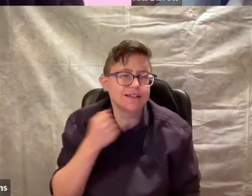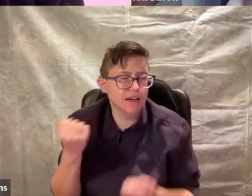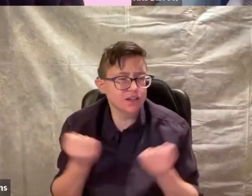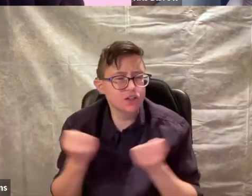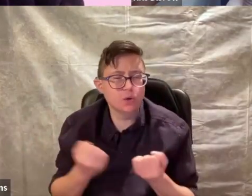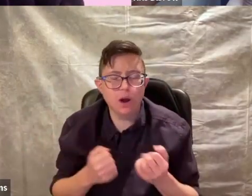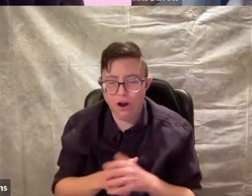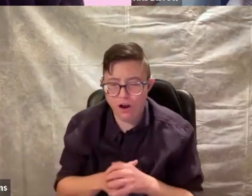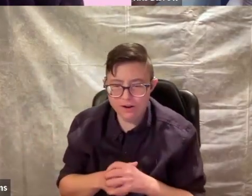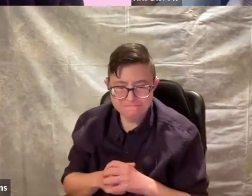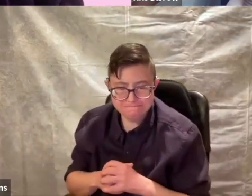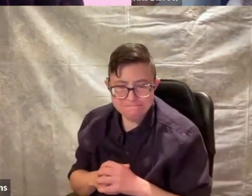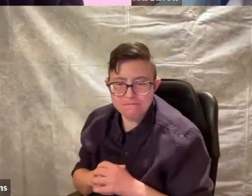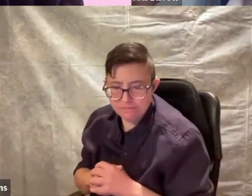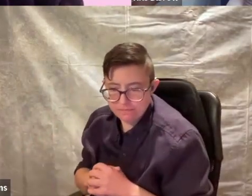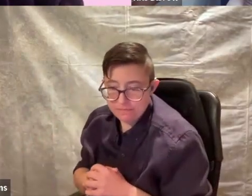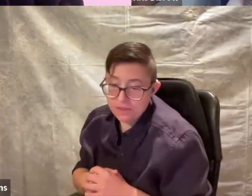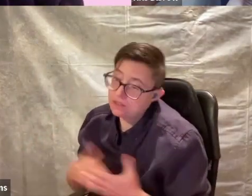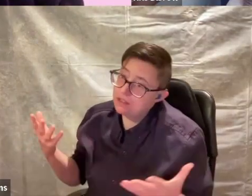me a nice new car.